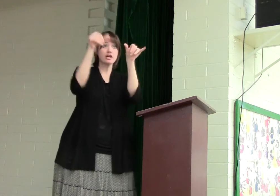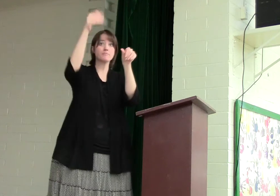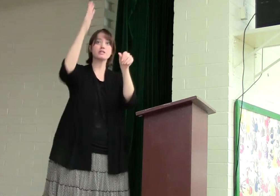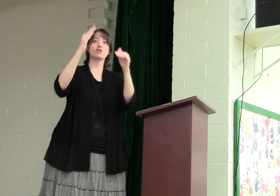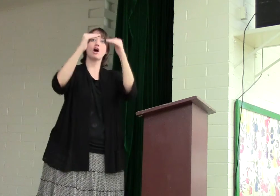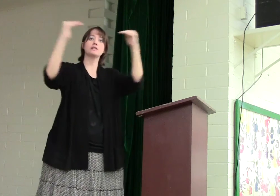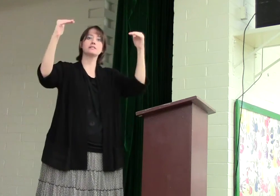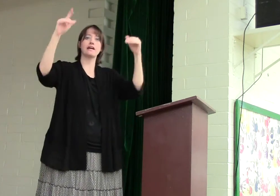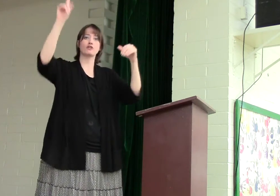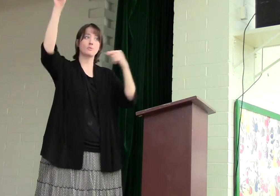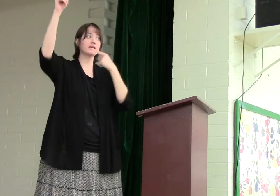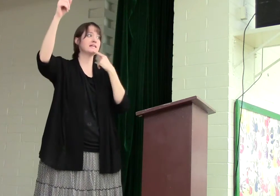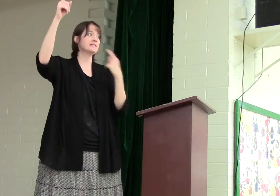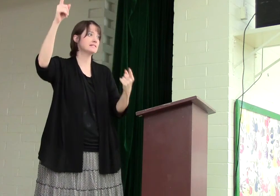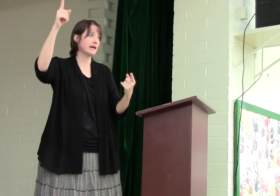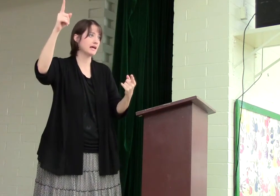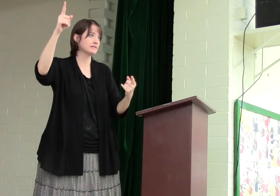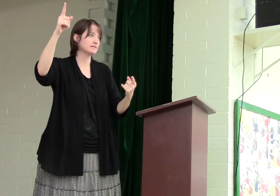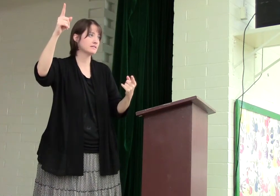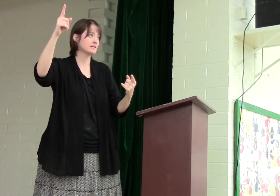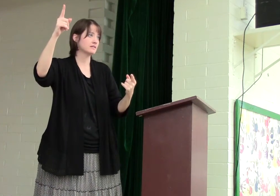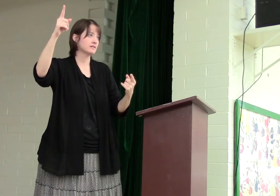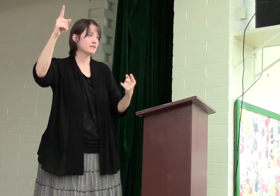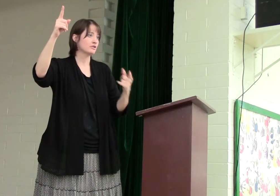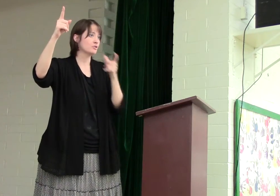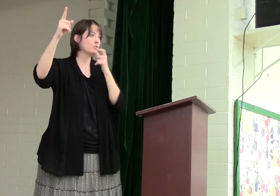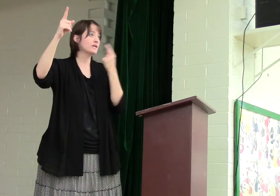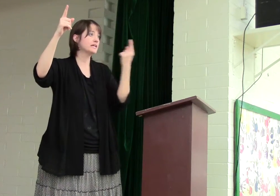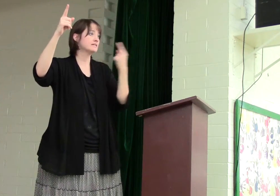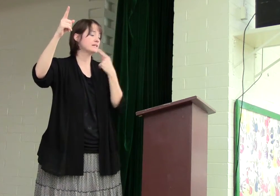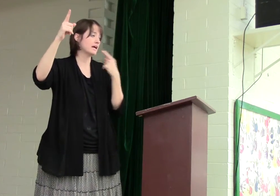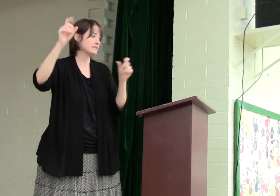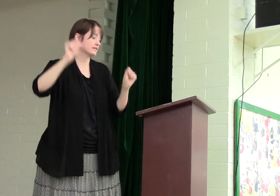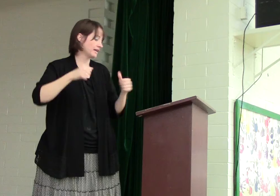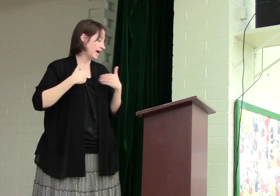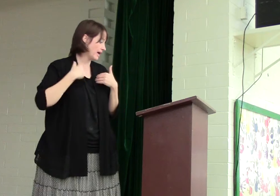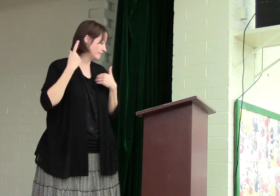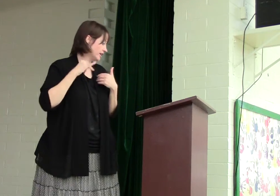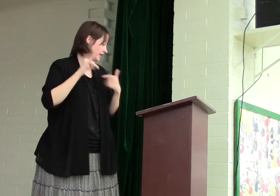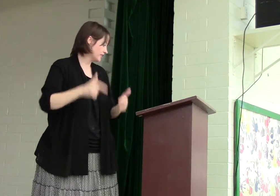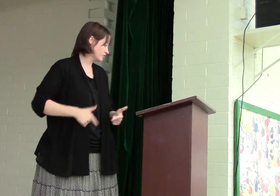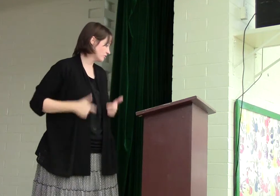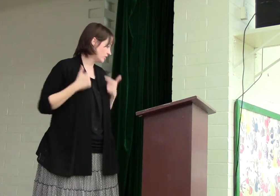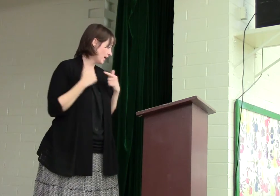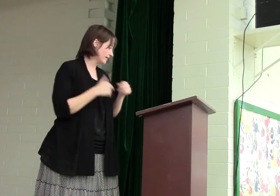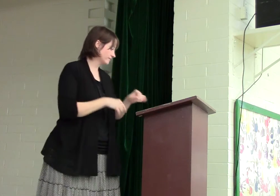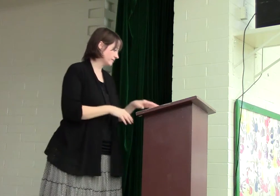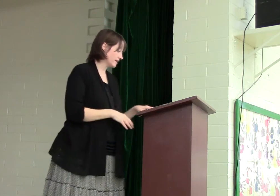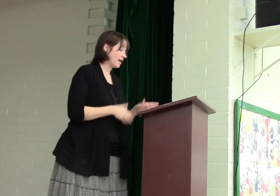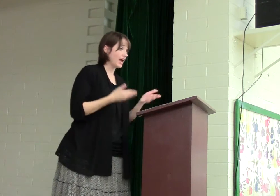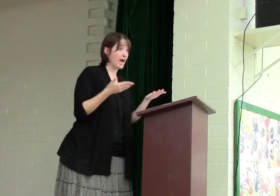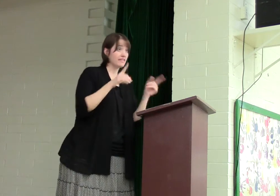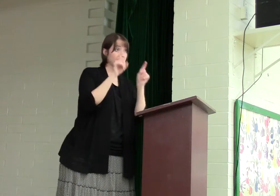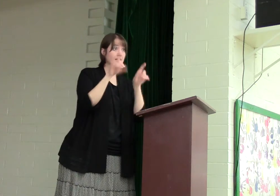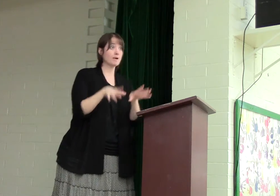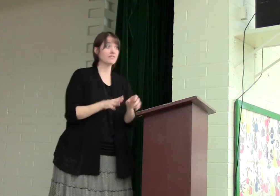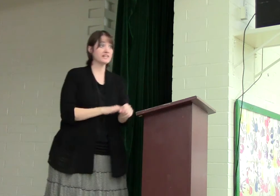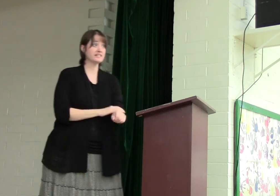up to God's standard, what He says, who He says can have eternal life. And the thing about this